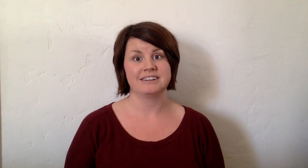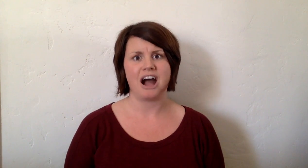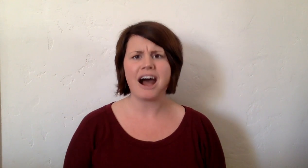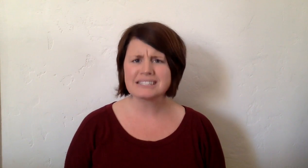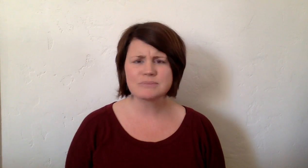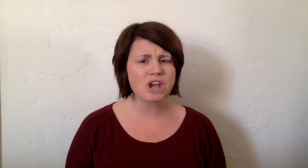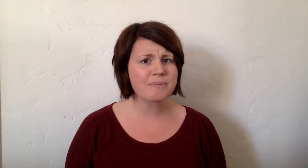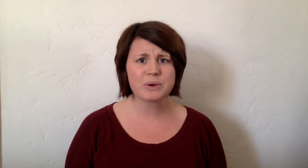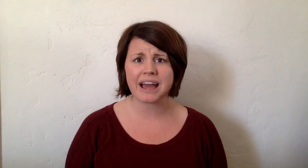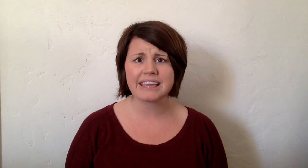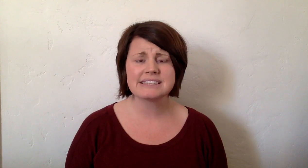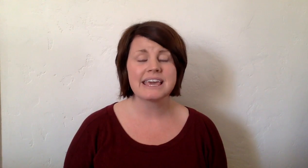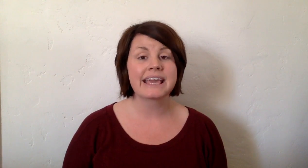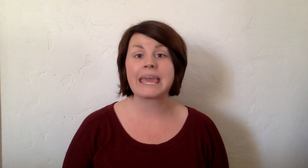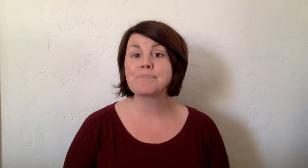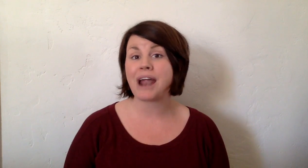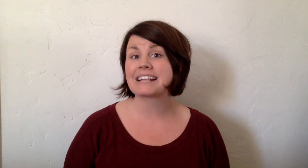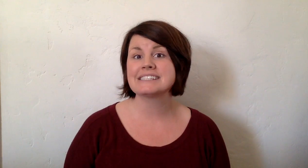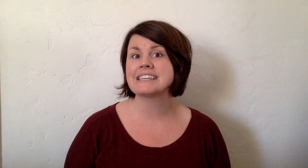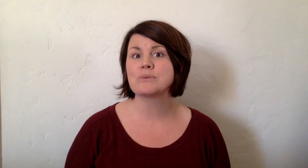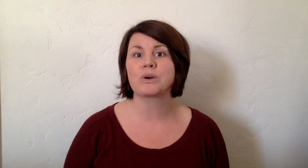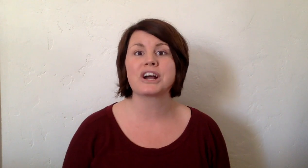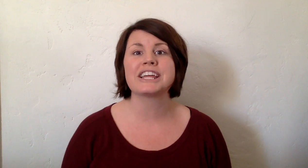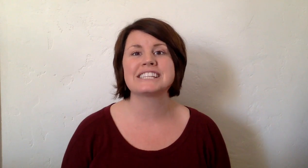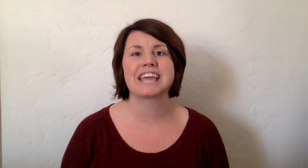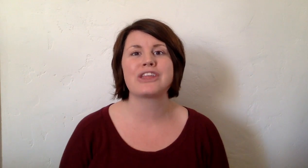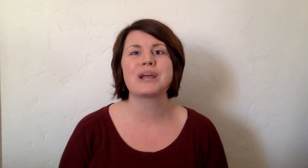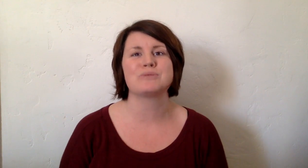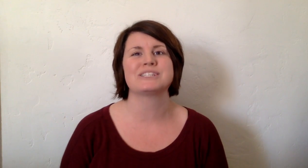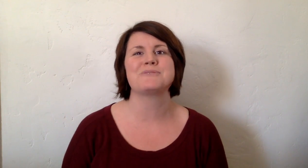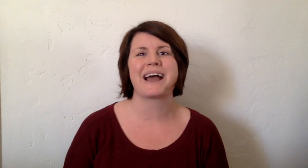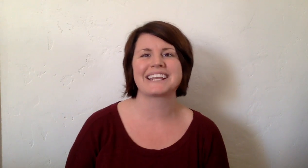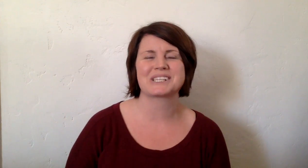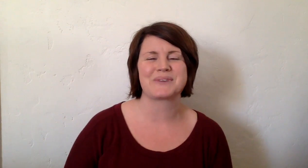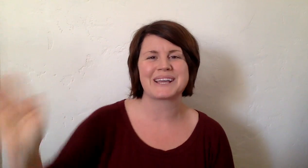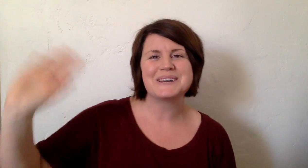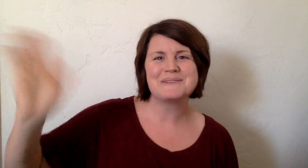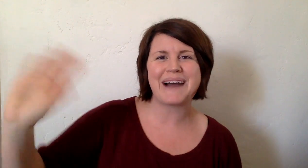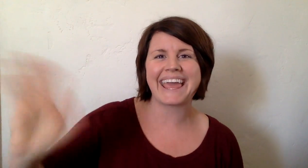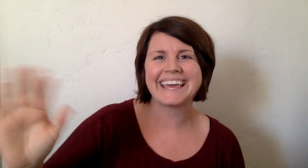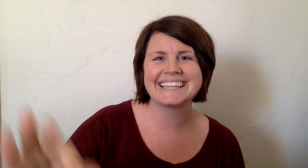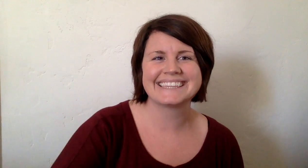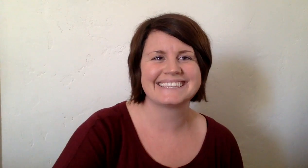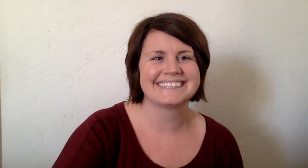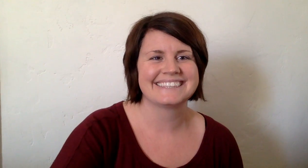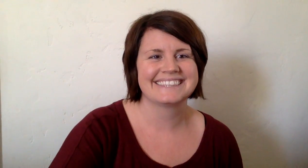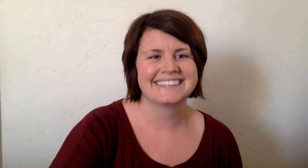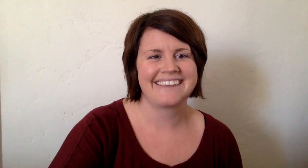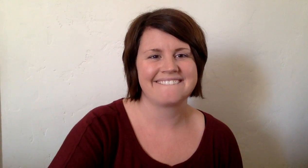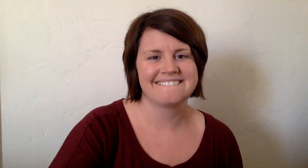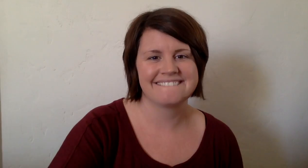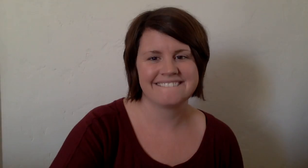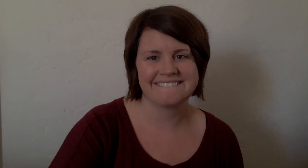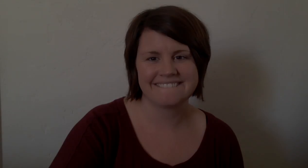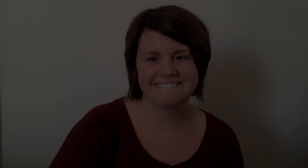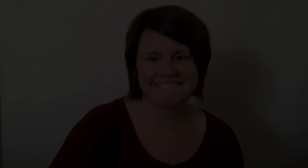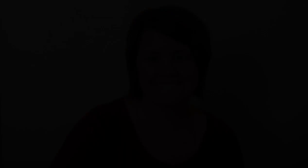Awesome job, you guys. Keep practicing. Work on it together. And we'll see you back next week. Bye. Bye. Bye. Bye.